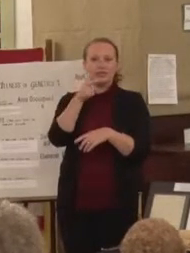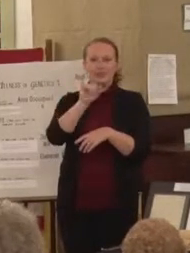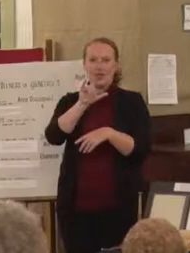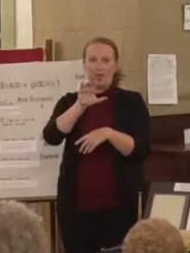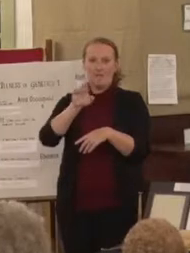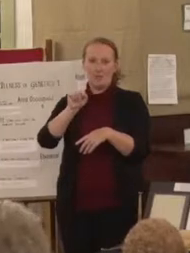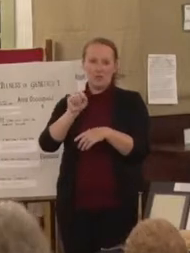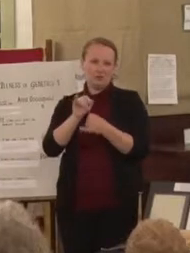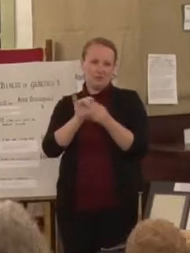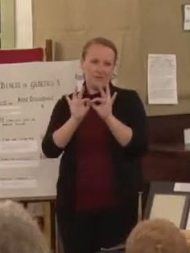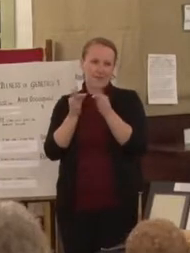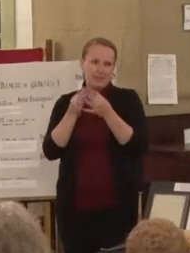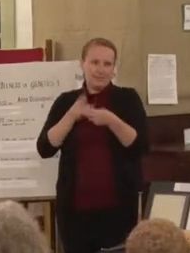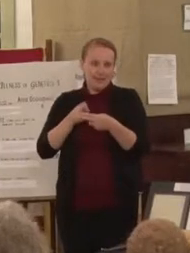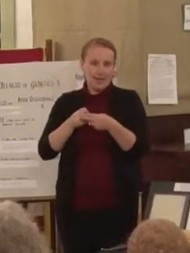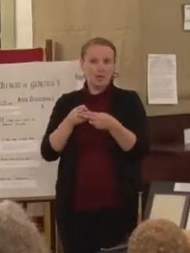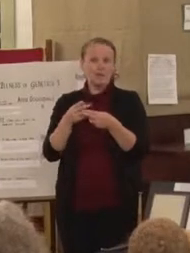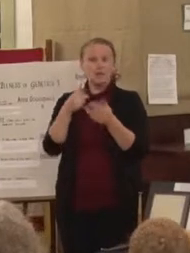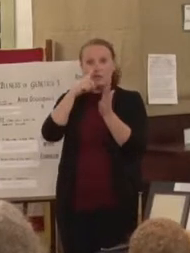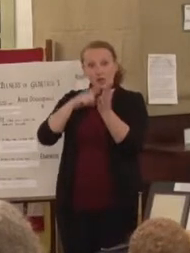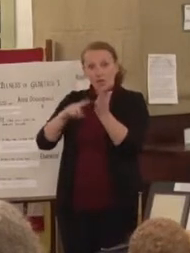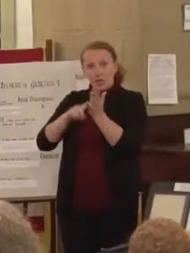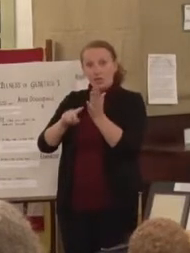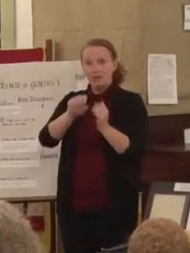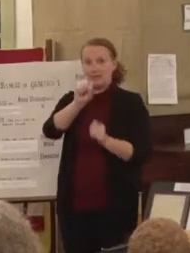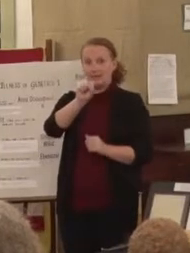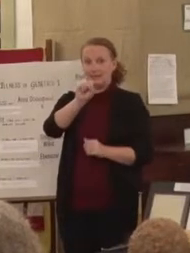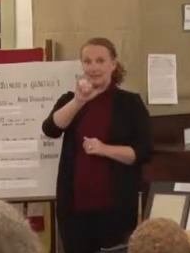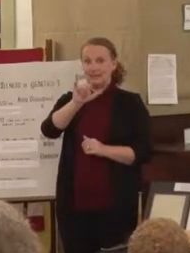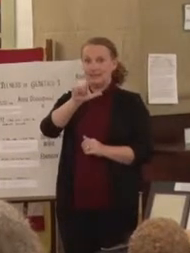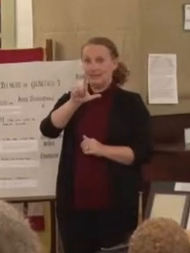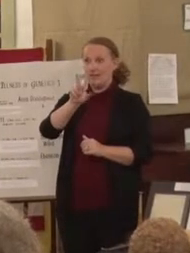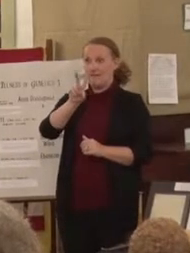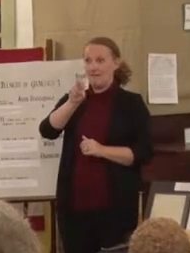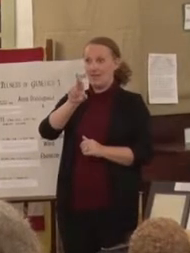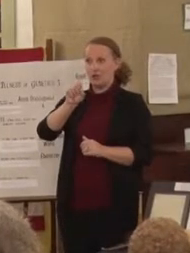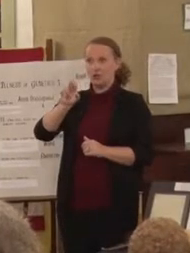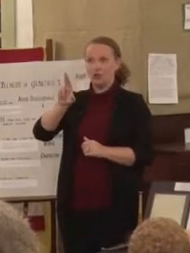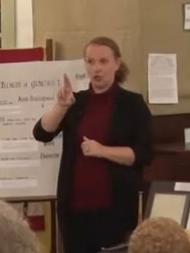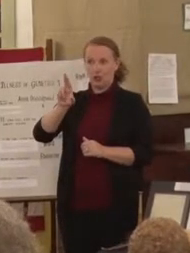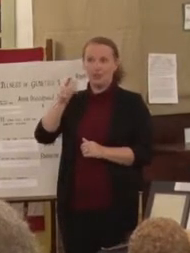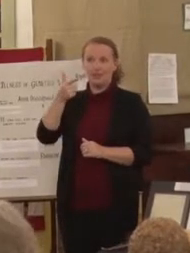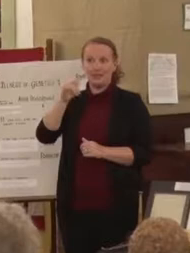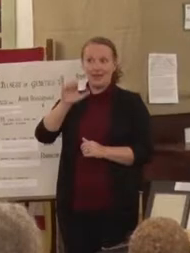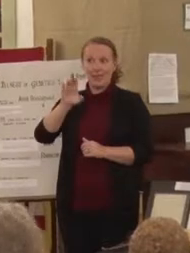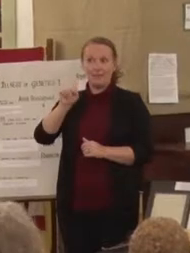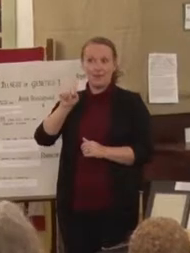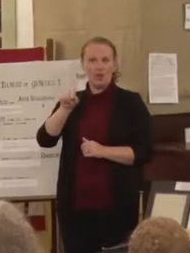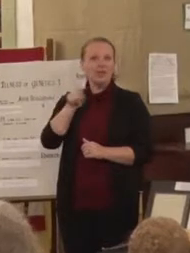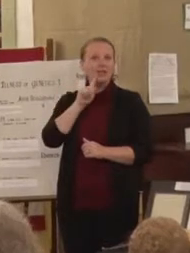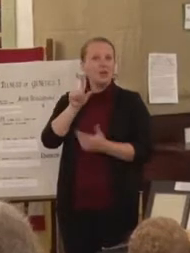we learned that Sylvester Gilbert was not only an attorney here in town, he was a judge.